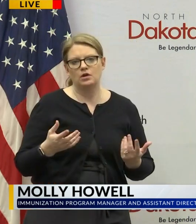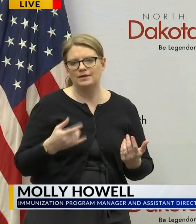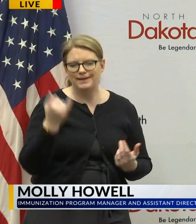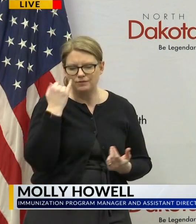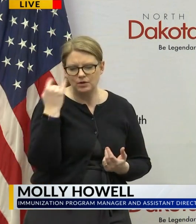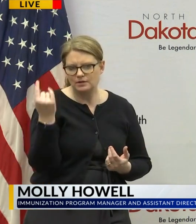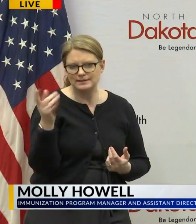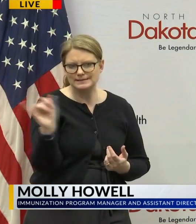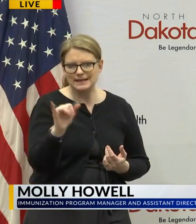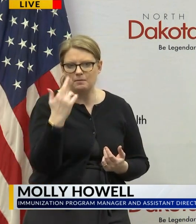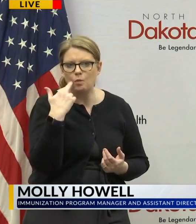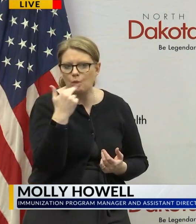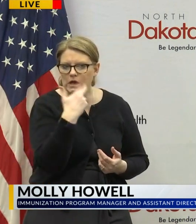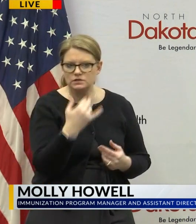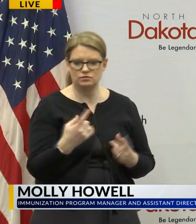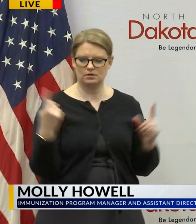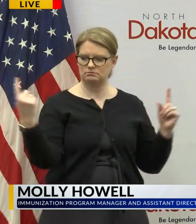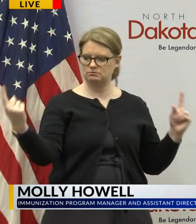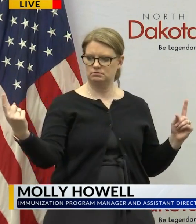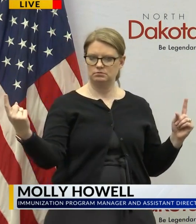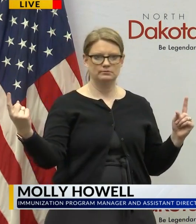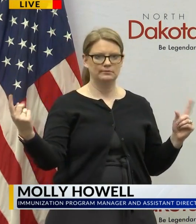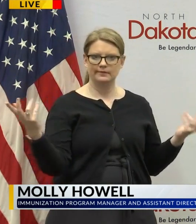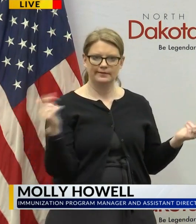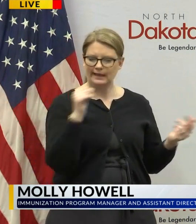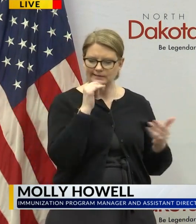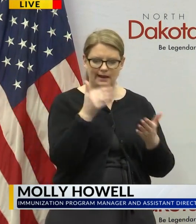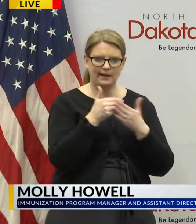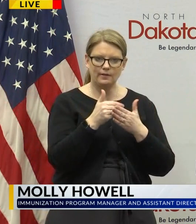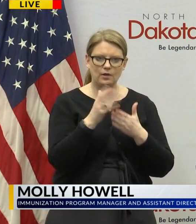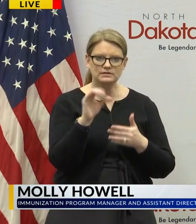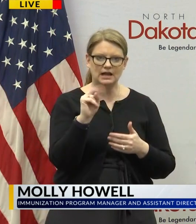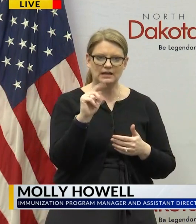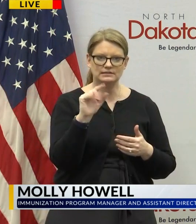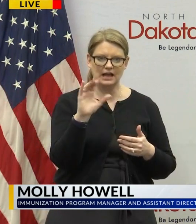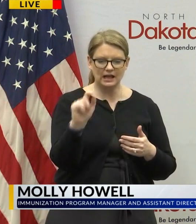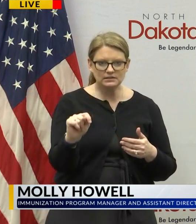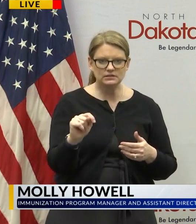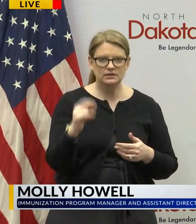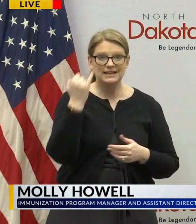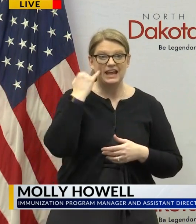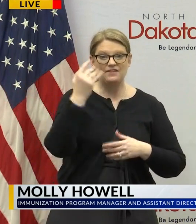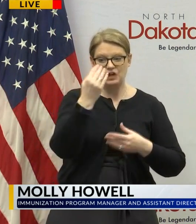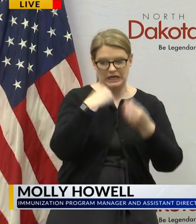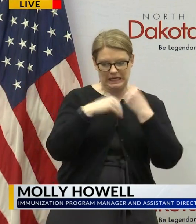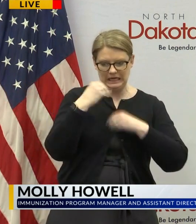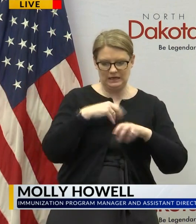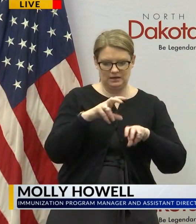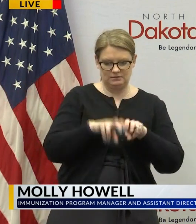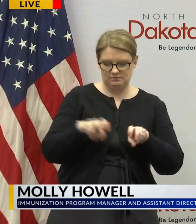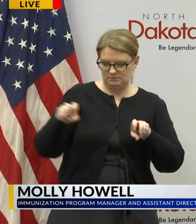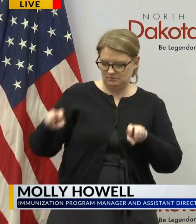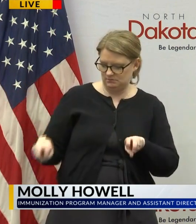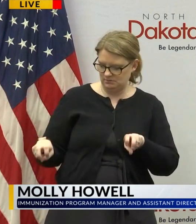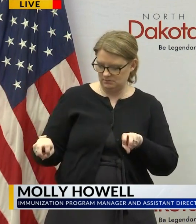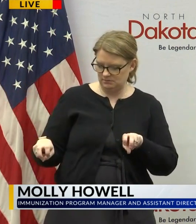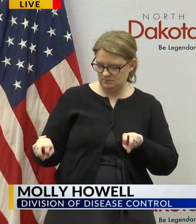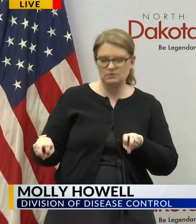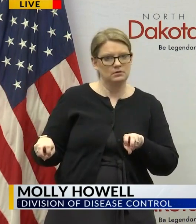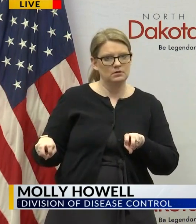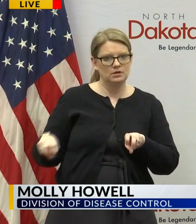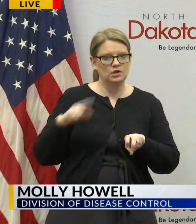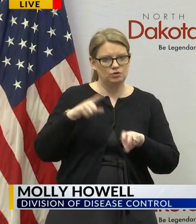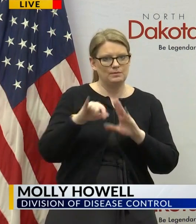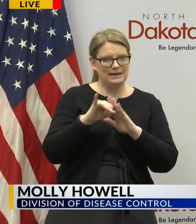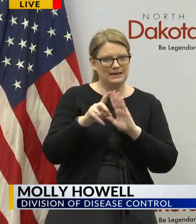as somebody else that might have COVID-19 and so if you were eating across the table with someone with COVID-19 you would be identified